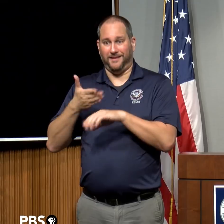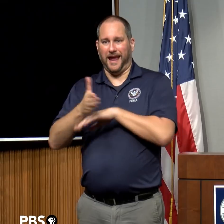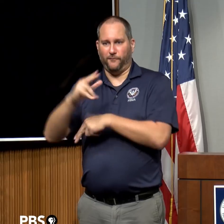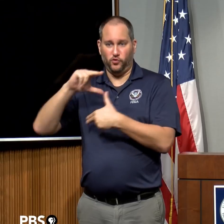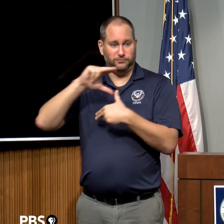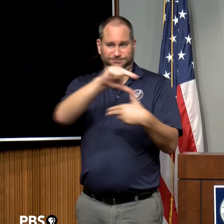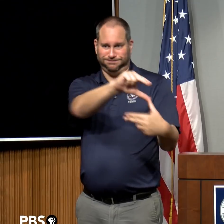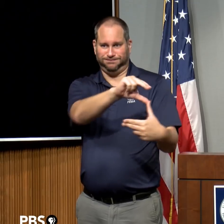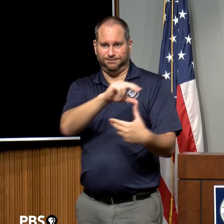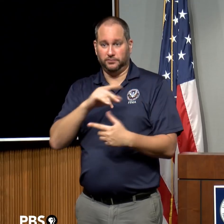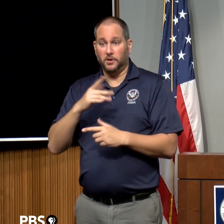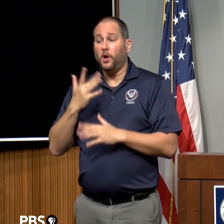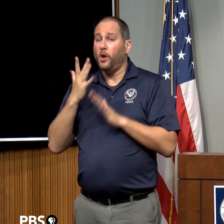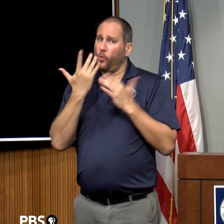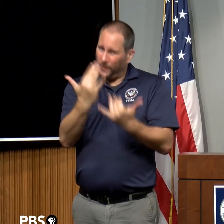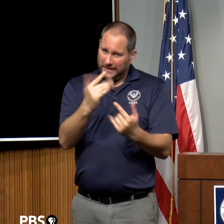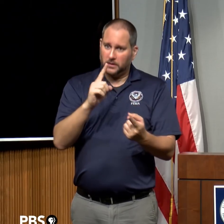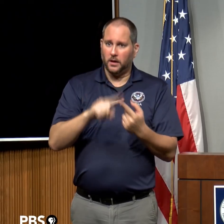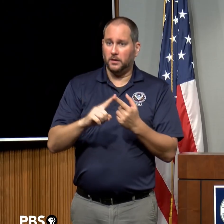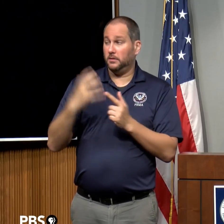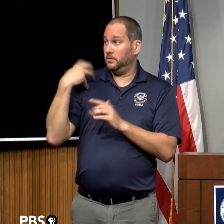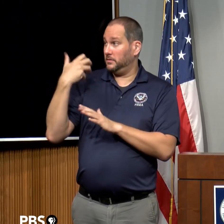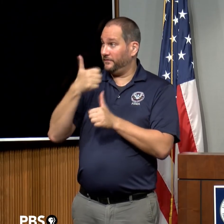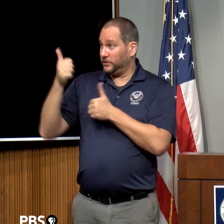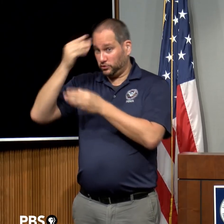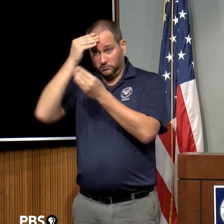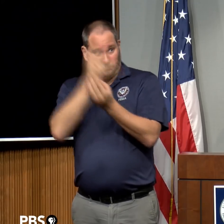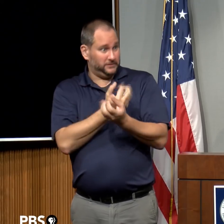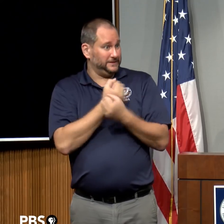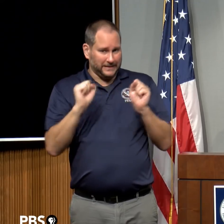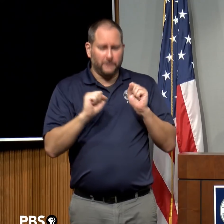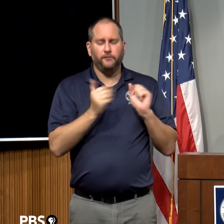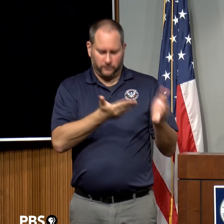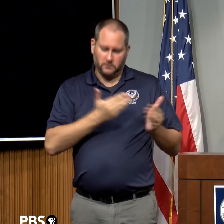damages and disperse additional resources. Thank you.